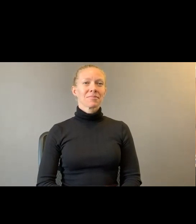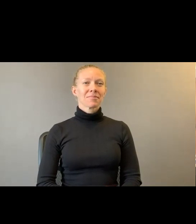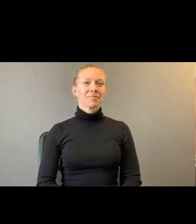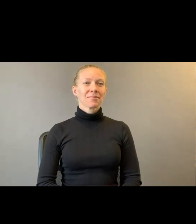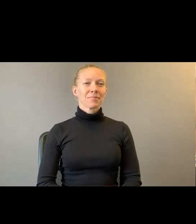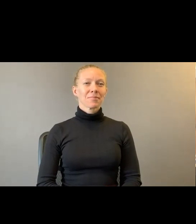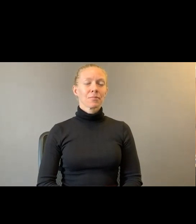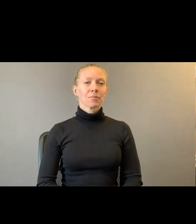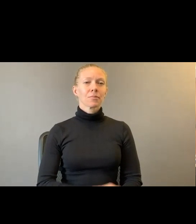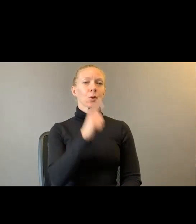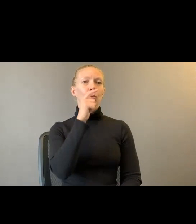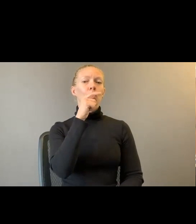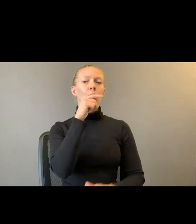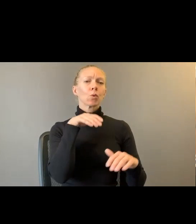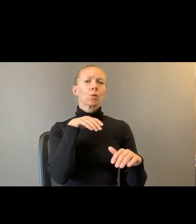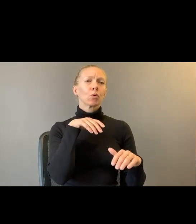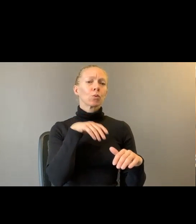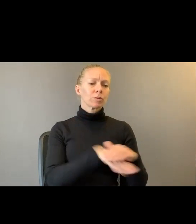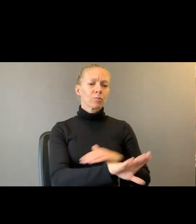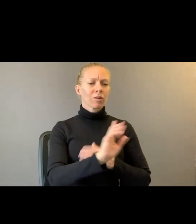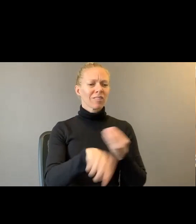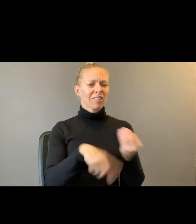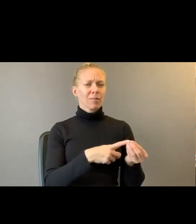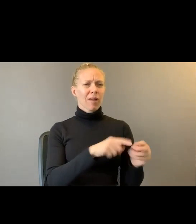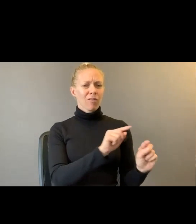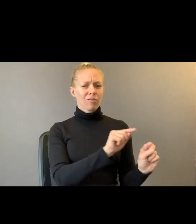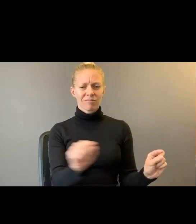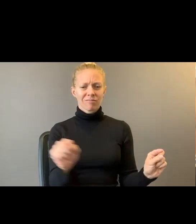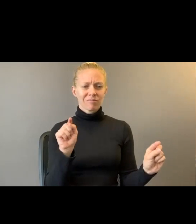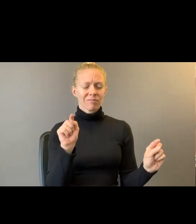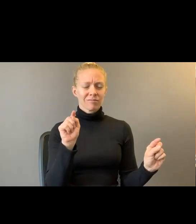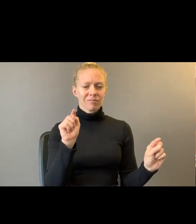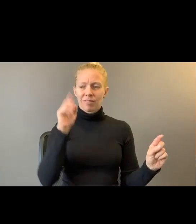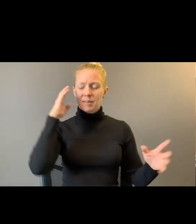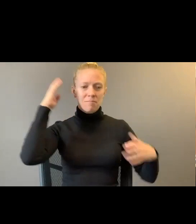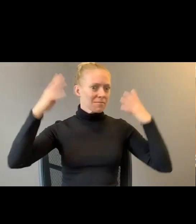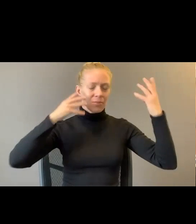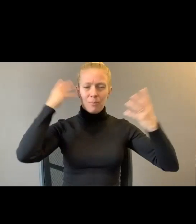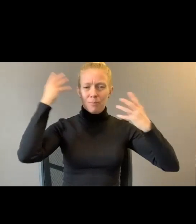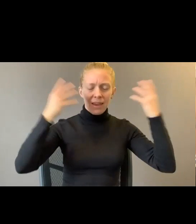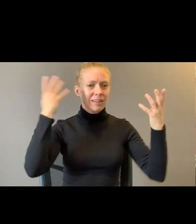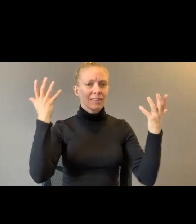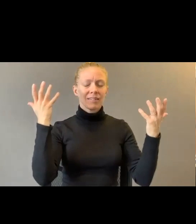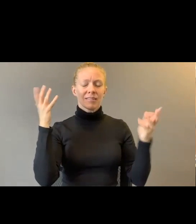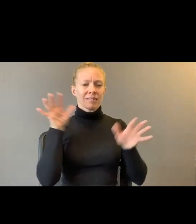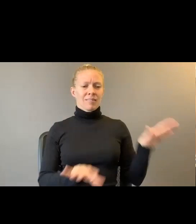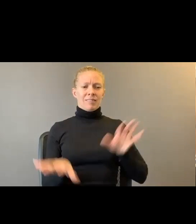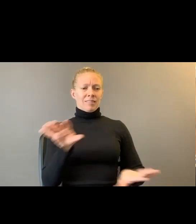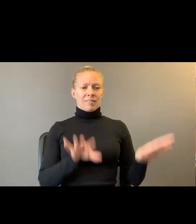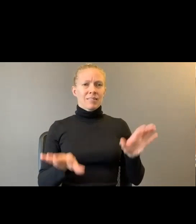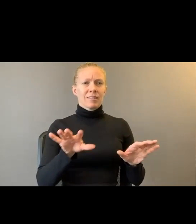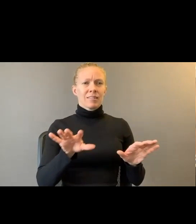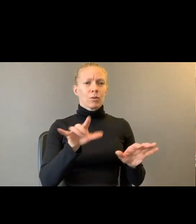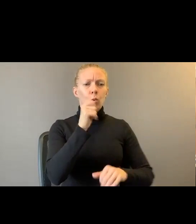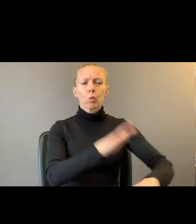Who was warned about these things? The maddening, the never. Who was warned